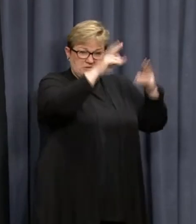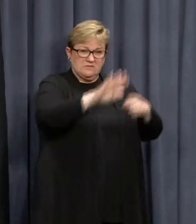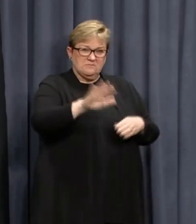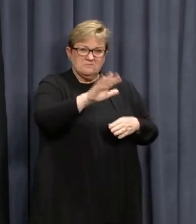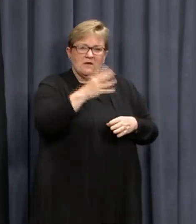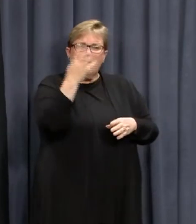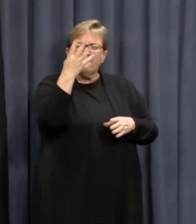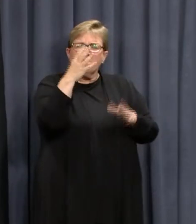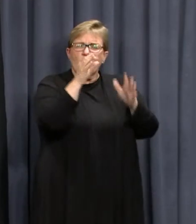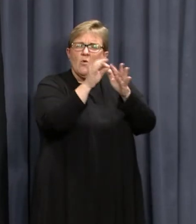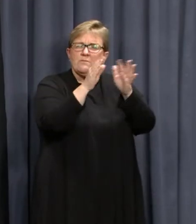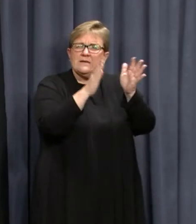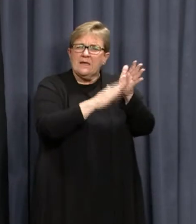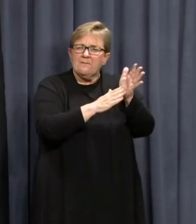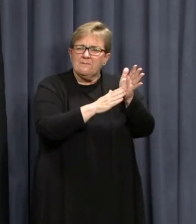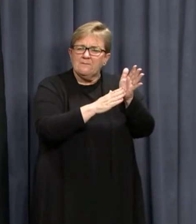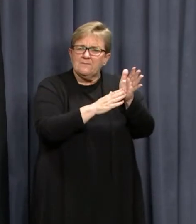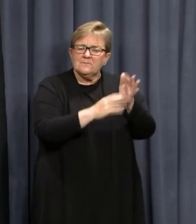4pm.